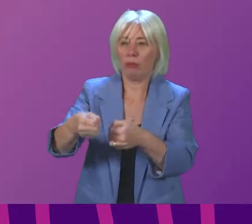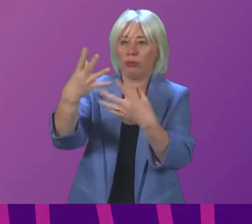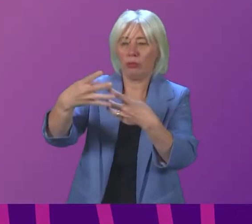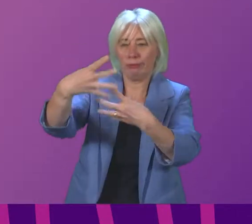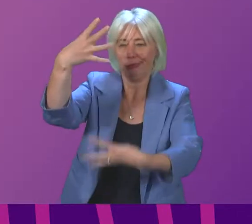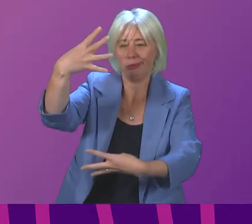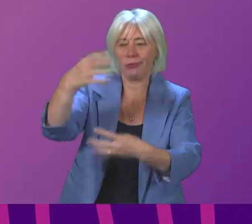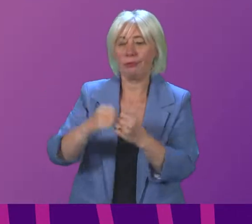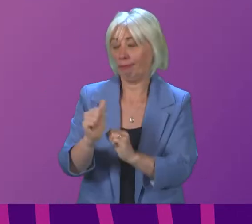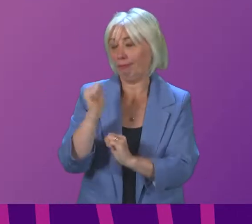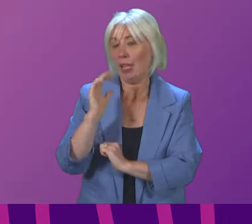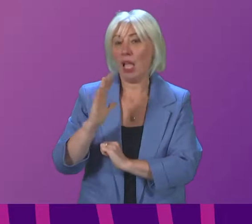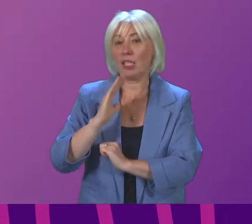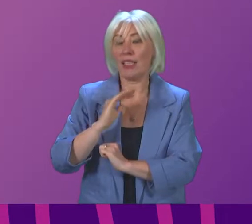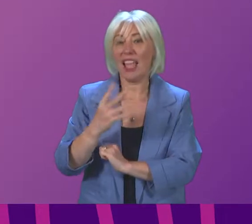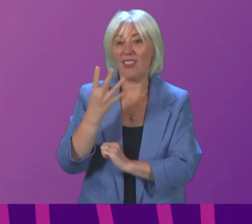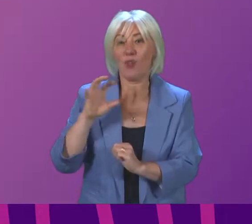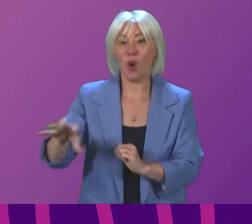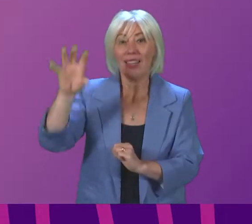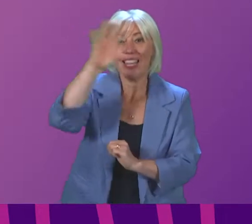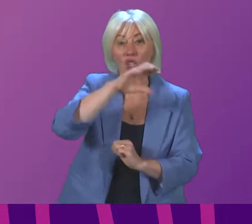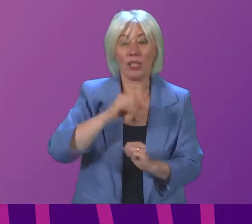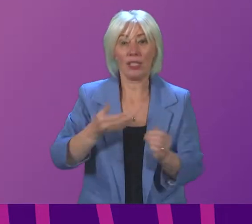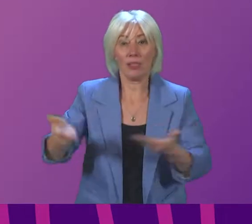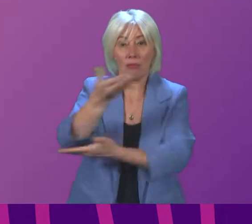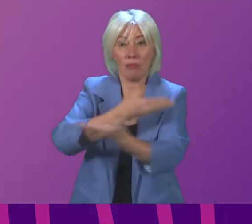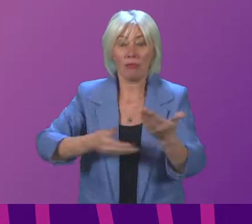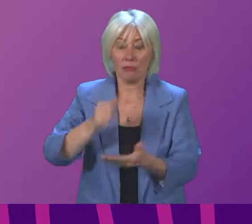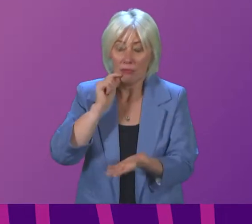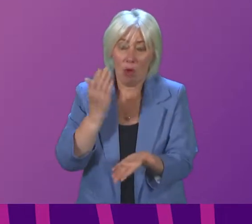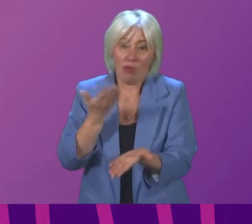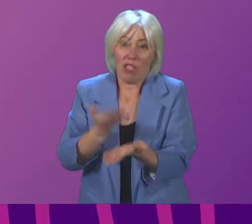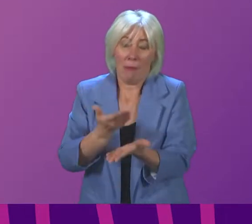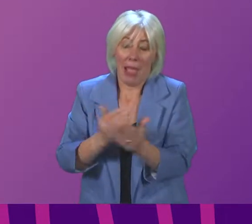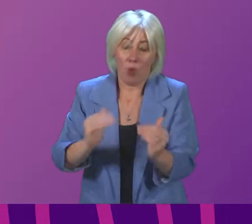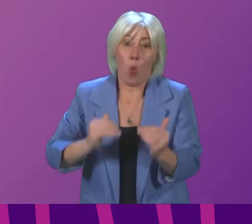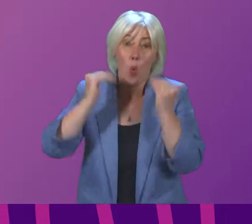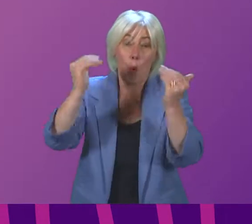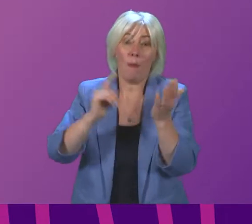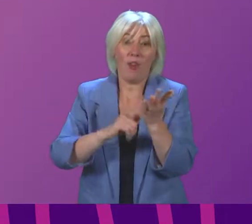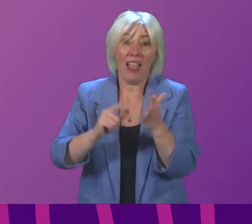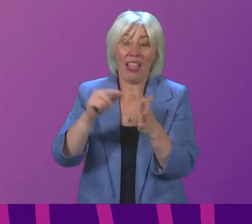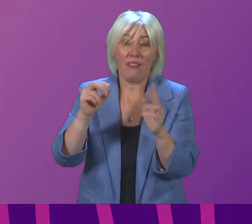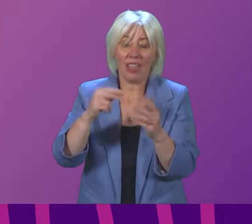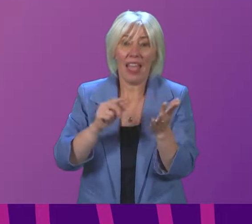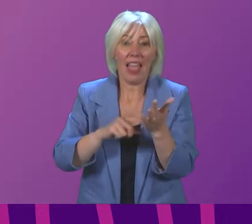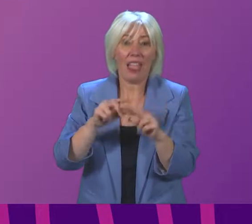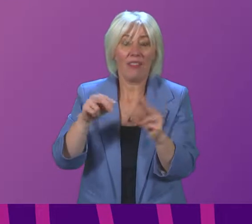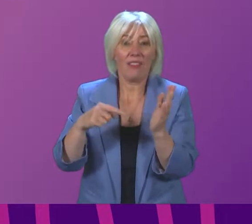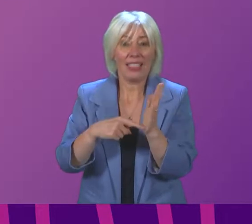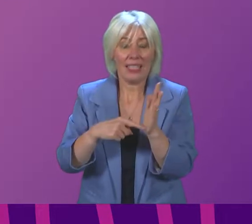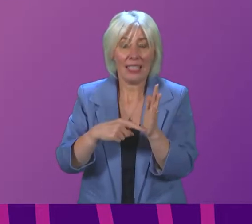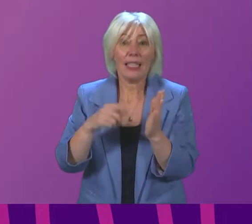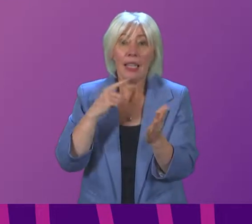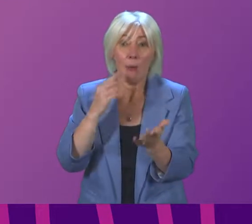at a four nations discussion on Sunday we need to make sure with the higher demand for LFDs which is a good thing really positive thing that the procurement and the